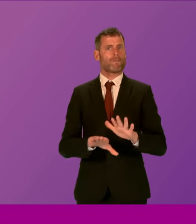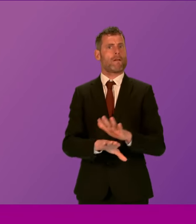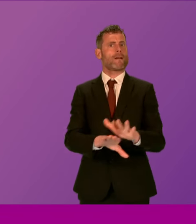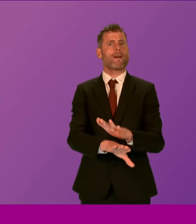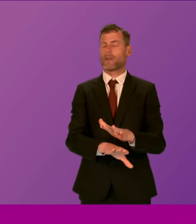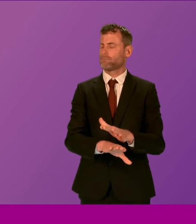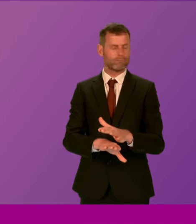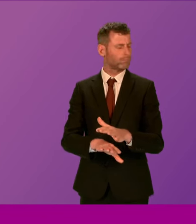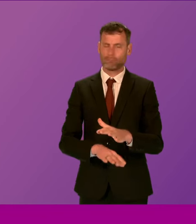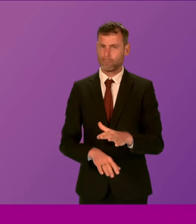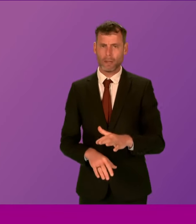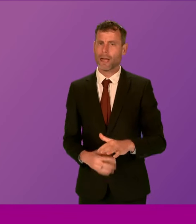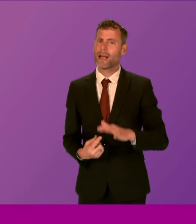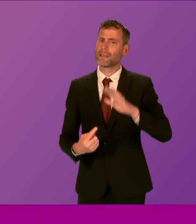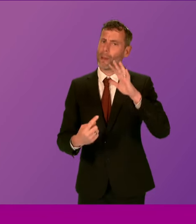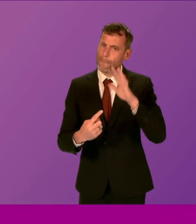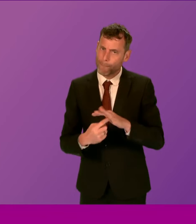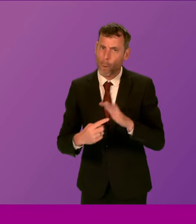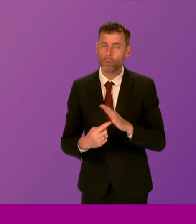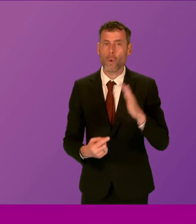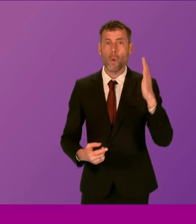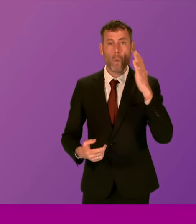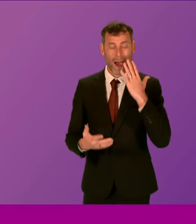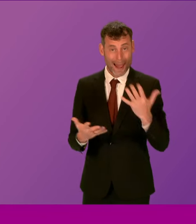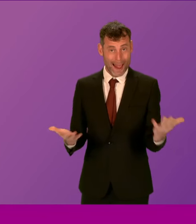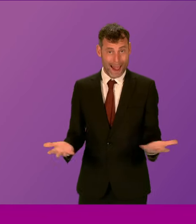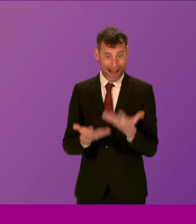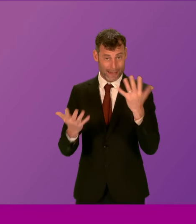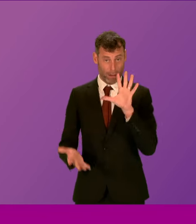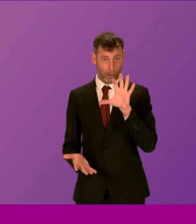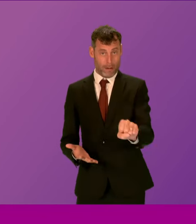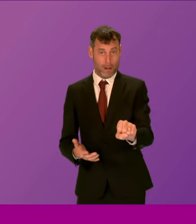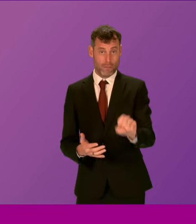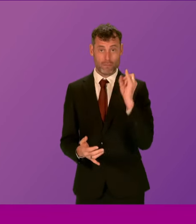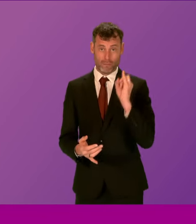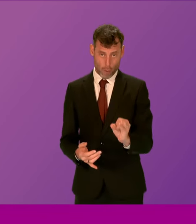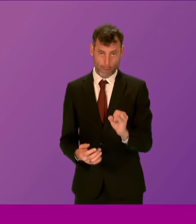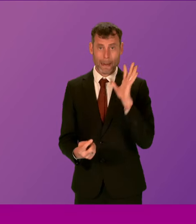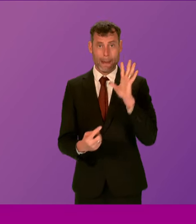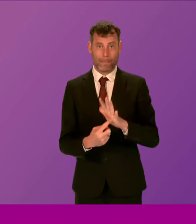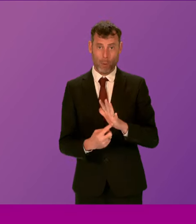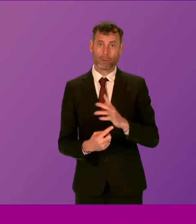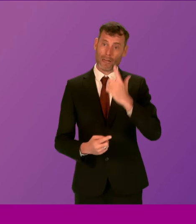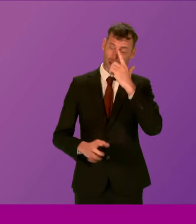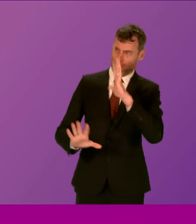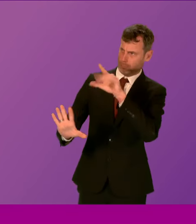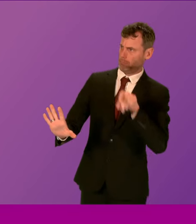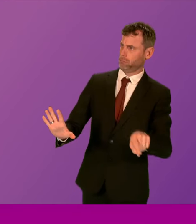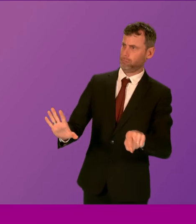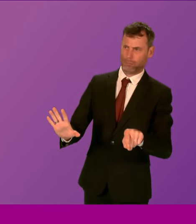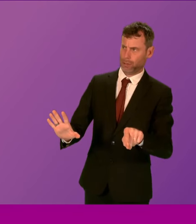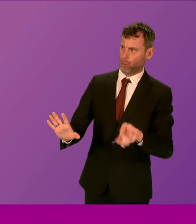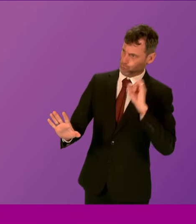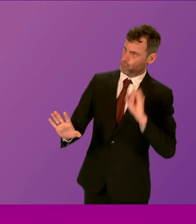premise of all of our public institutions. It should be, of course, to encourage whistleblowing, to encourage any concerns to come forward and not